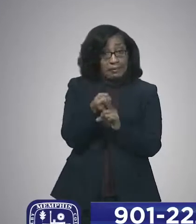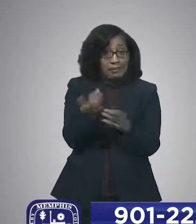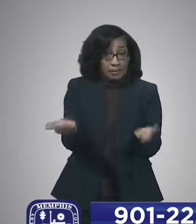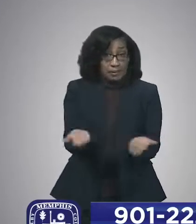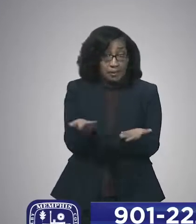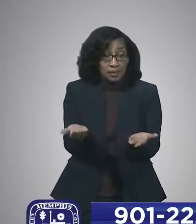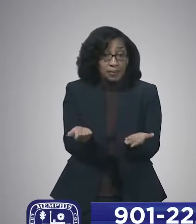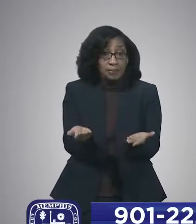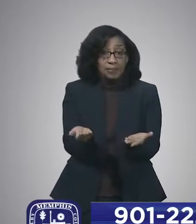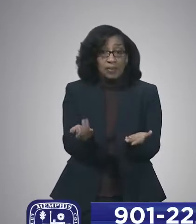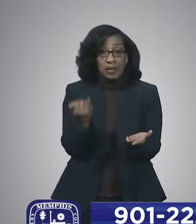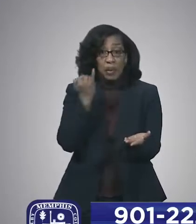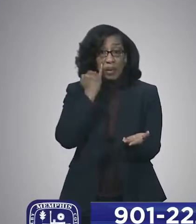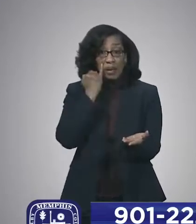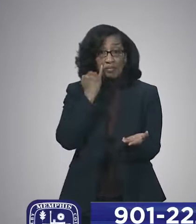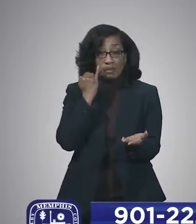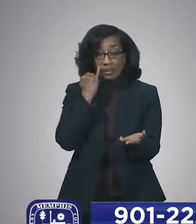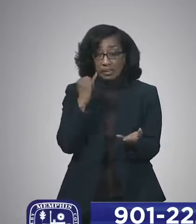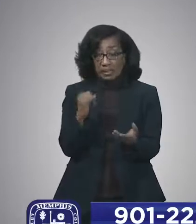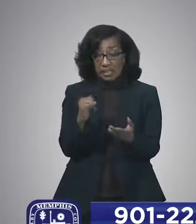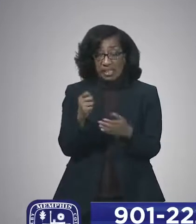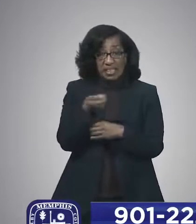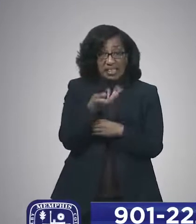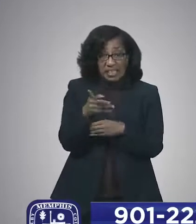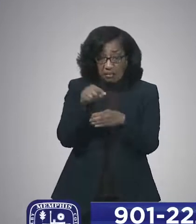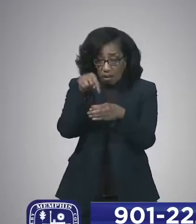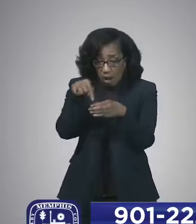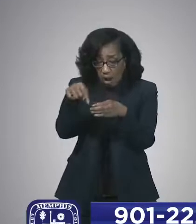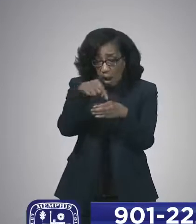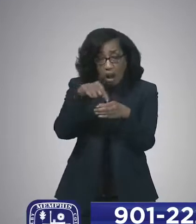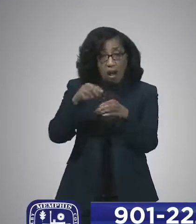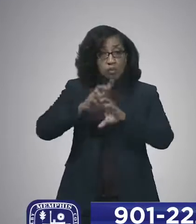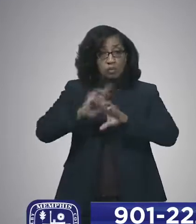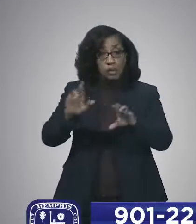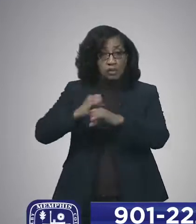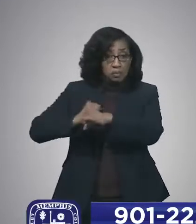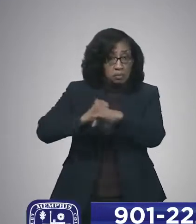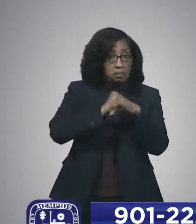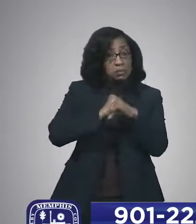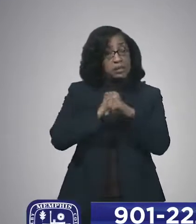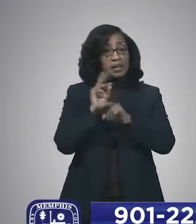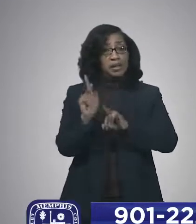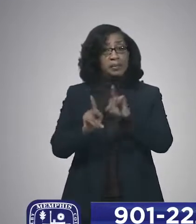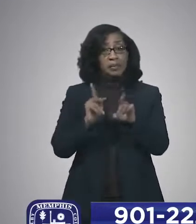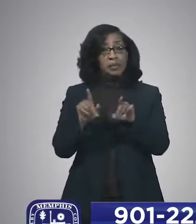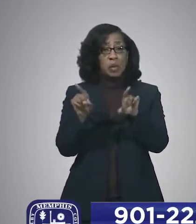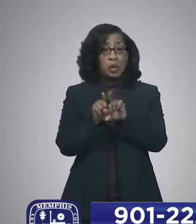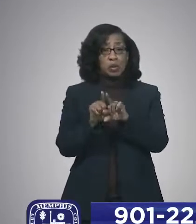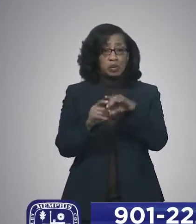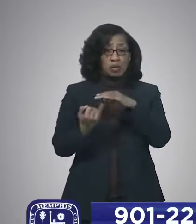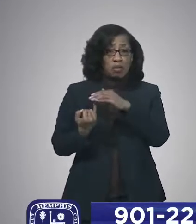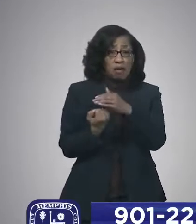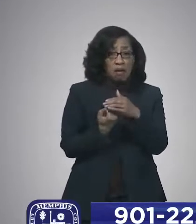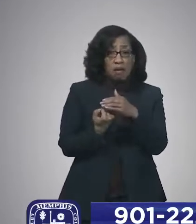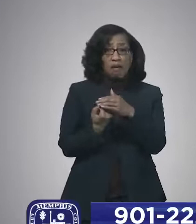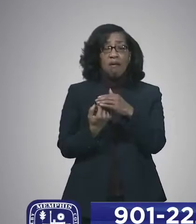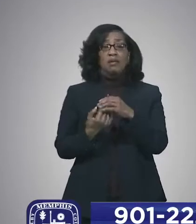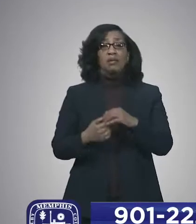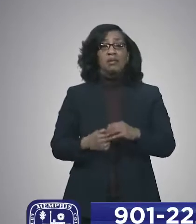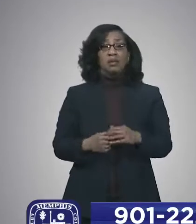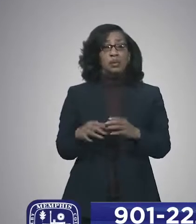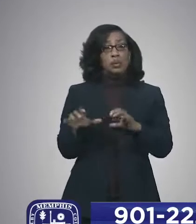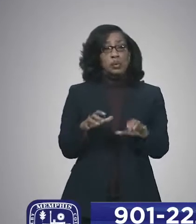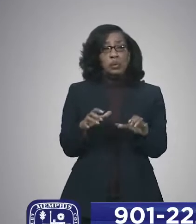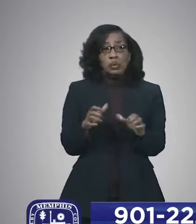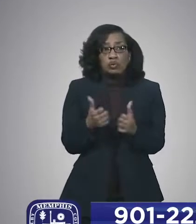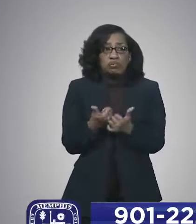or even a cluster, that we're prepared to protect people as much as possible, to isolate, to quarantine, to do